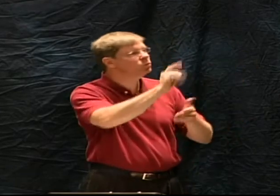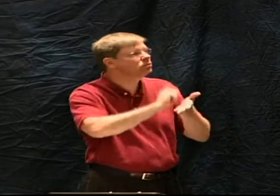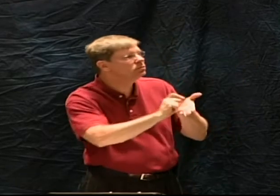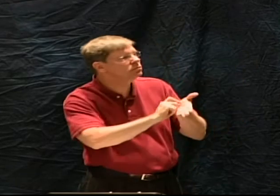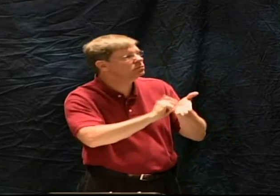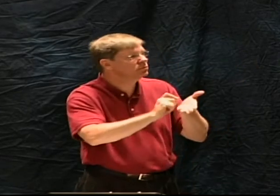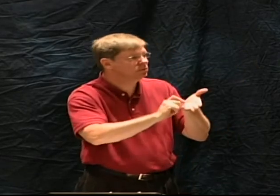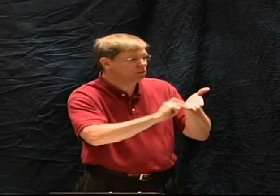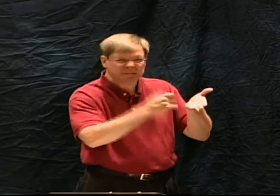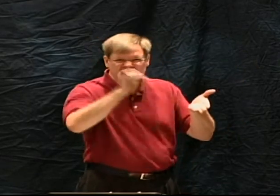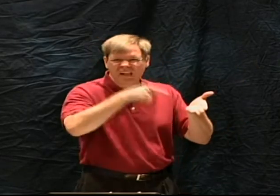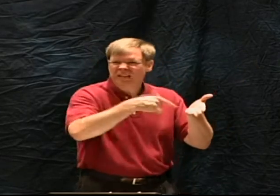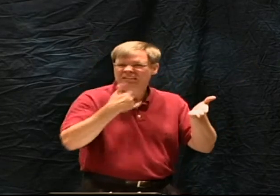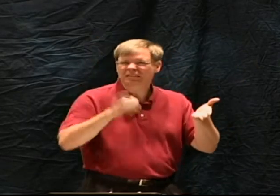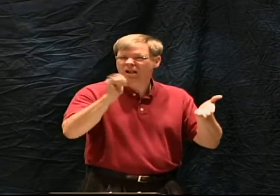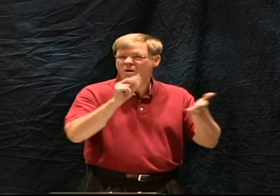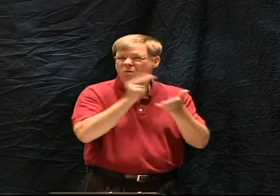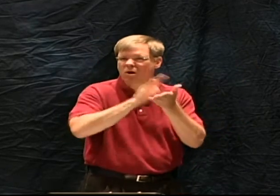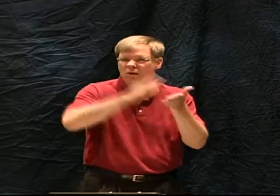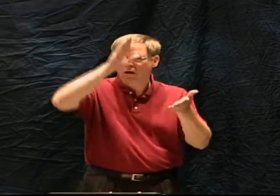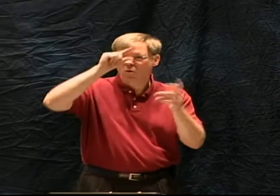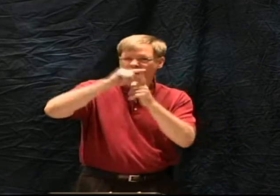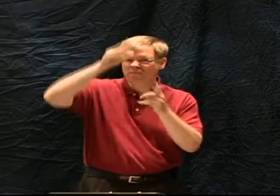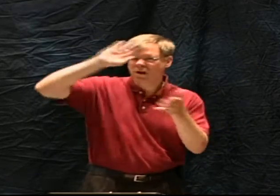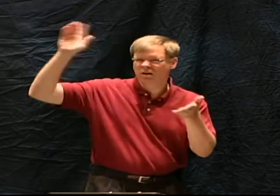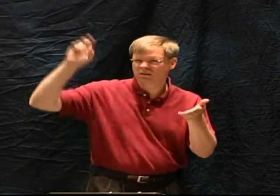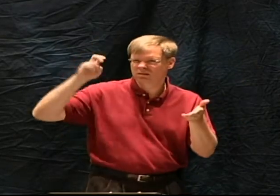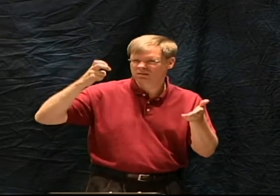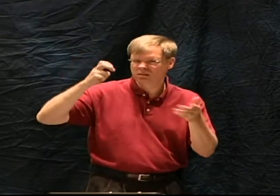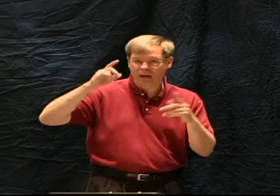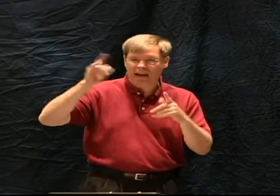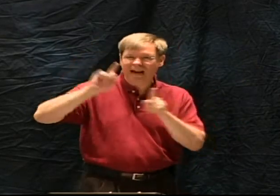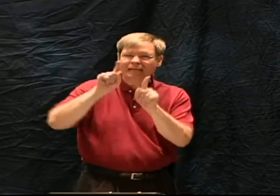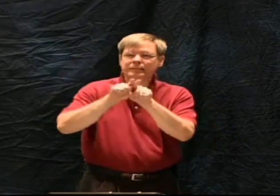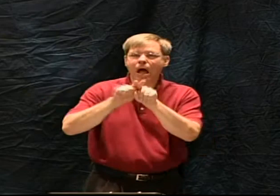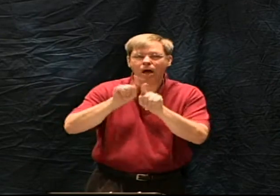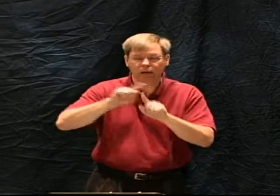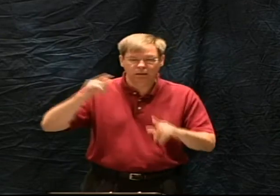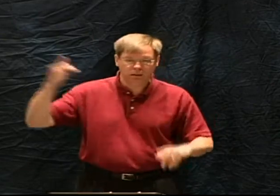persons. That they were inspired in all of their lives.